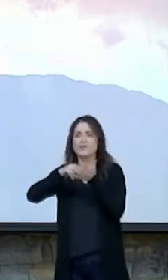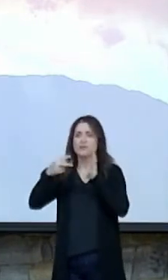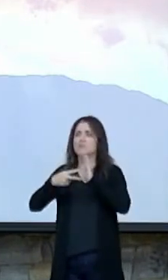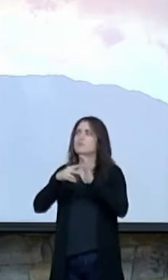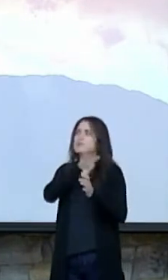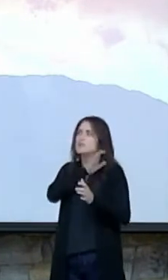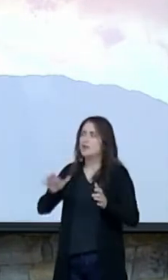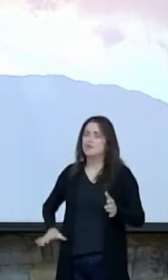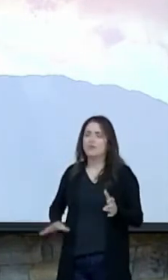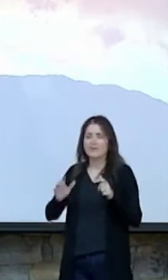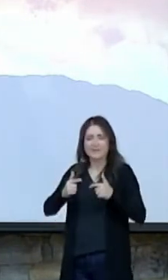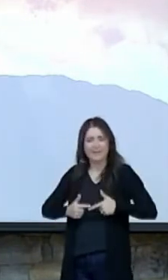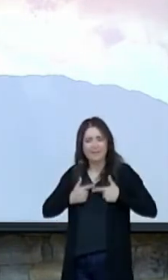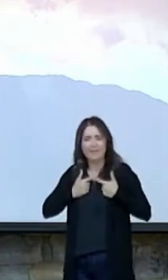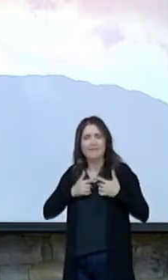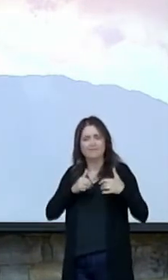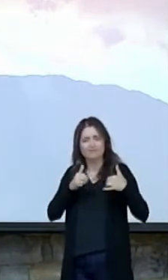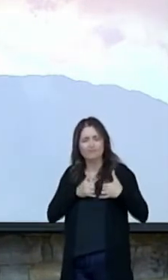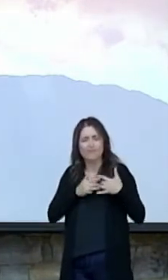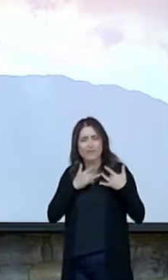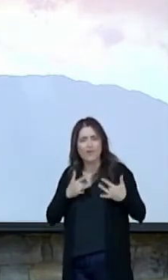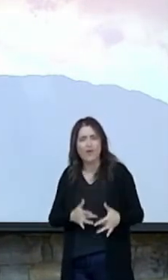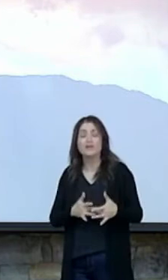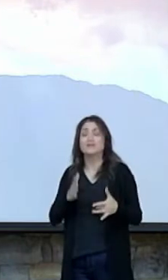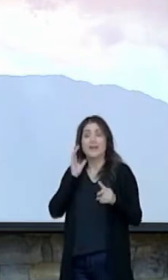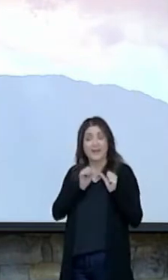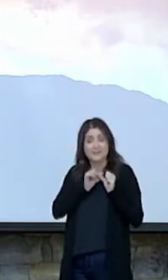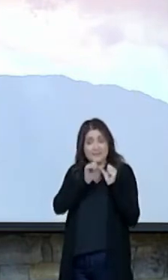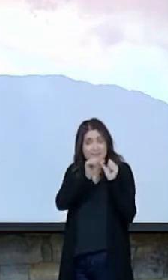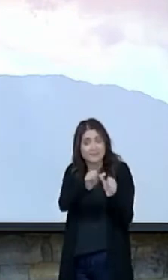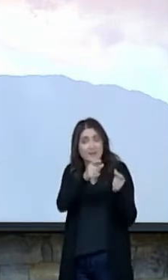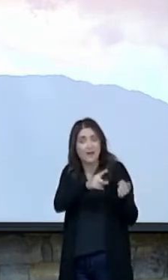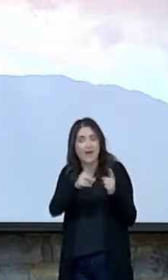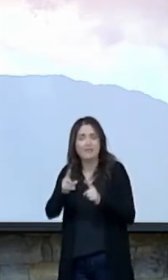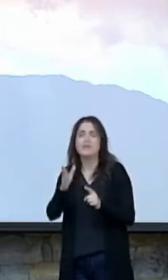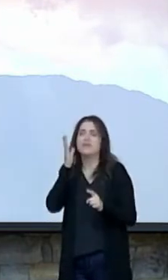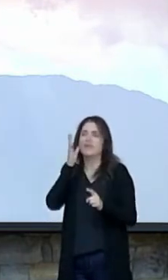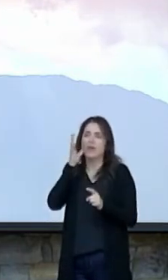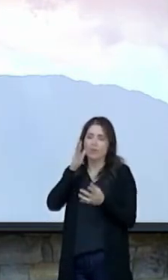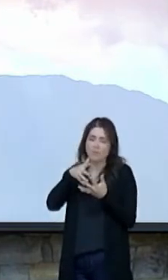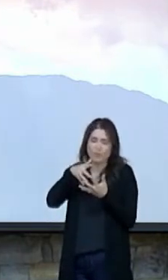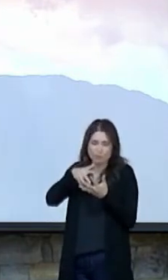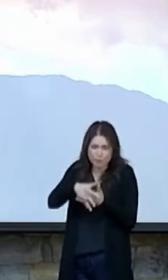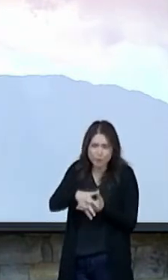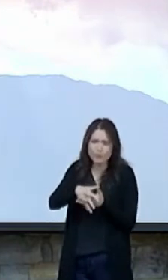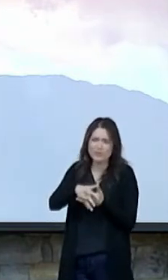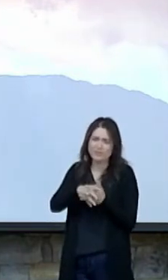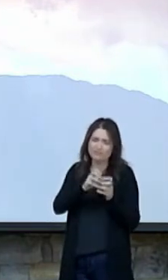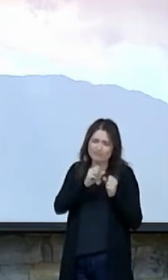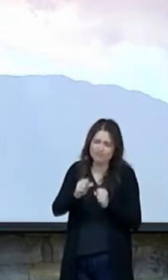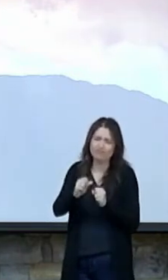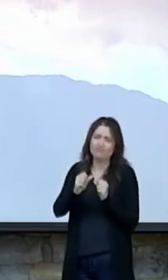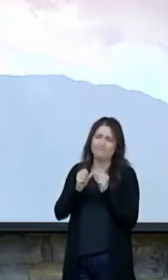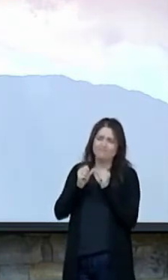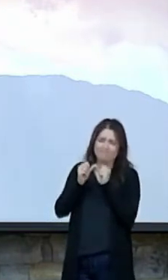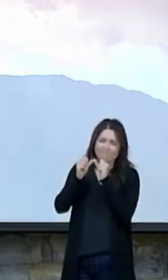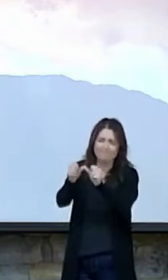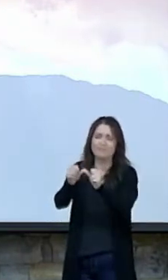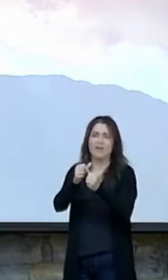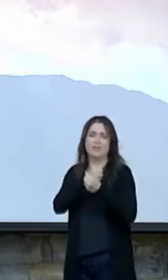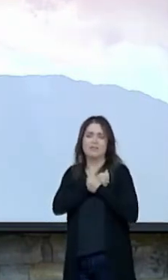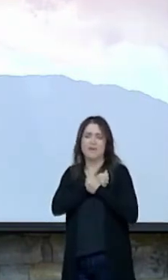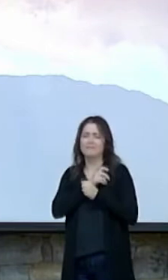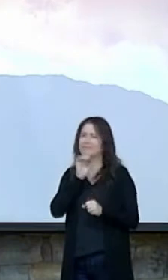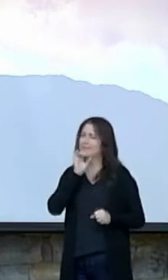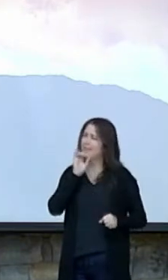dwell in their hearts and that as Christ would dwell in their hearts, they would be rooted and grounded in love. I love that terminology.